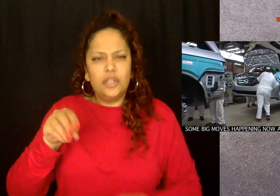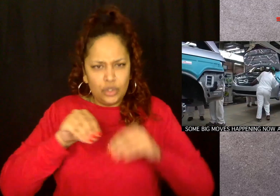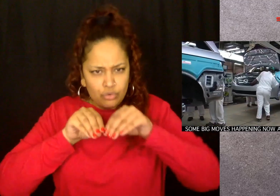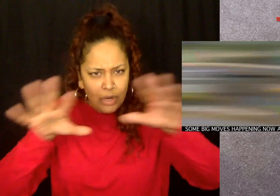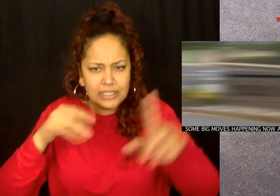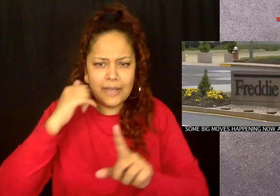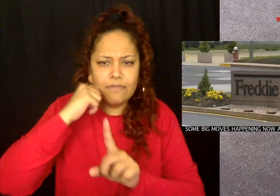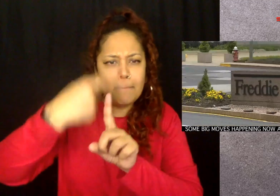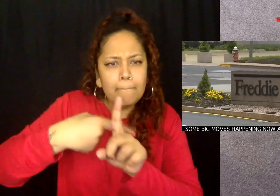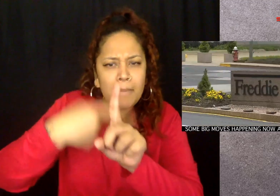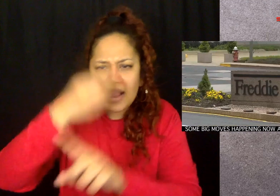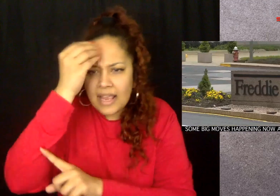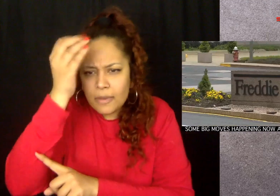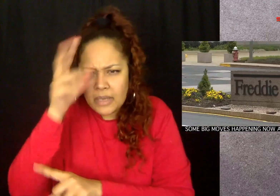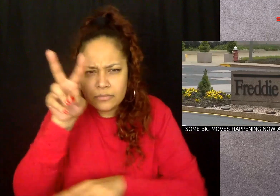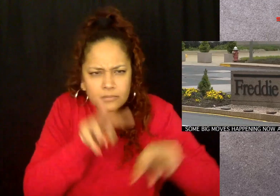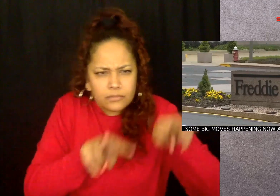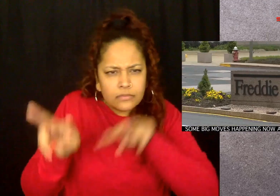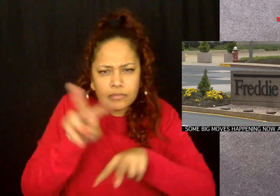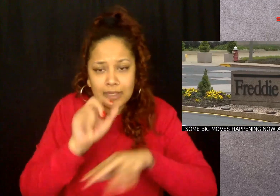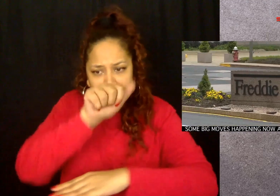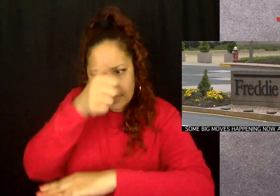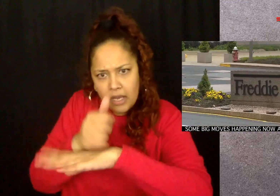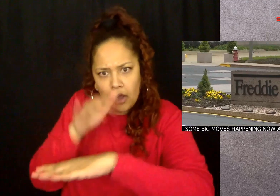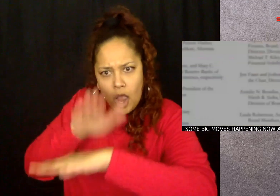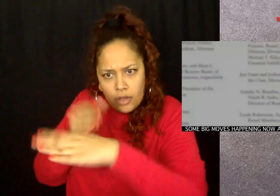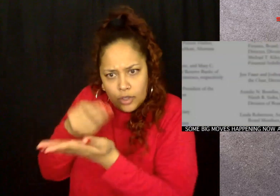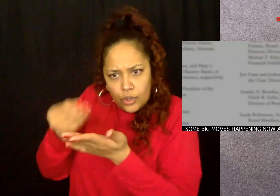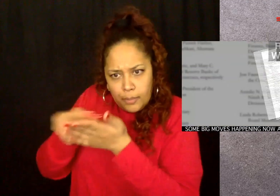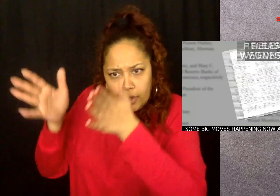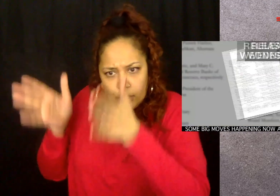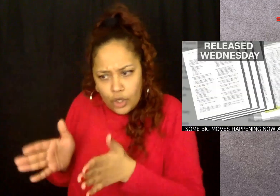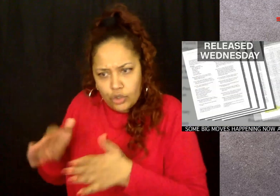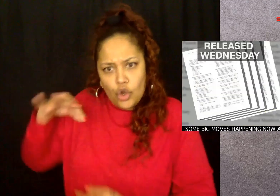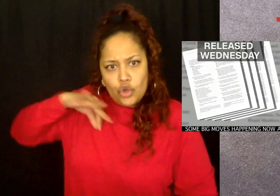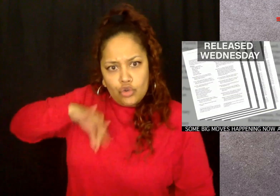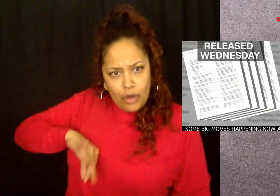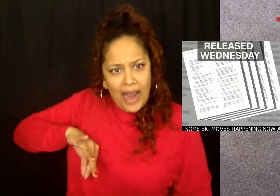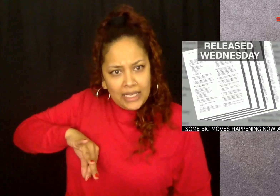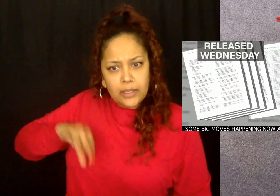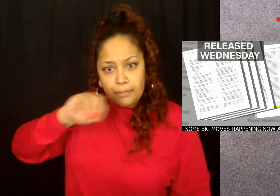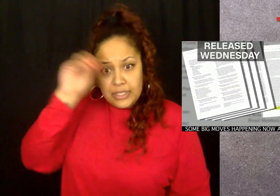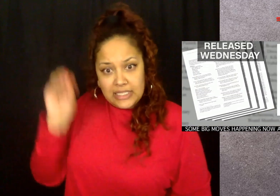The Federal Reserve released monthly data on consumer credit rates today.